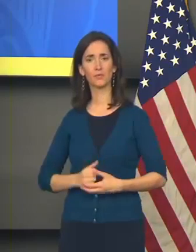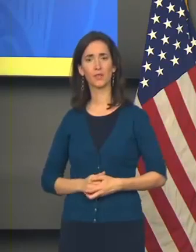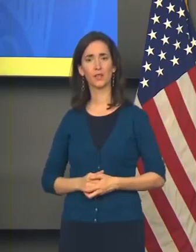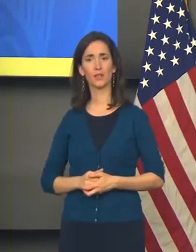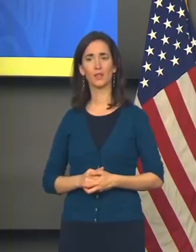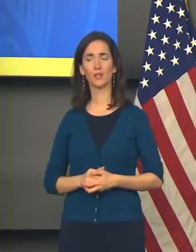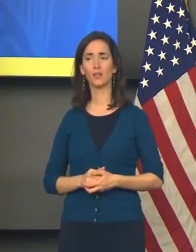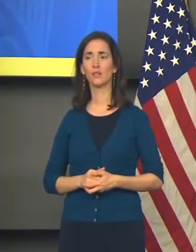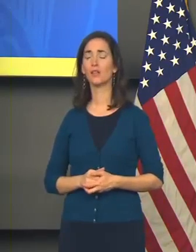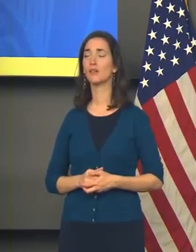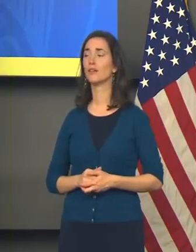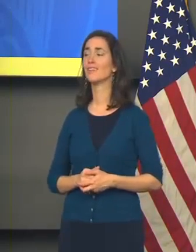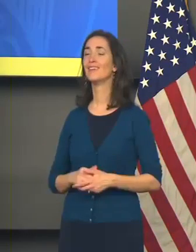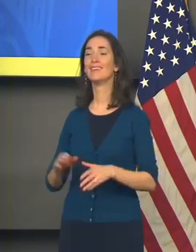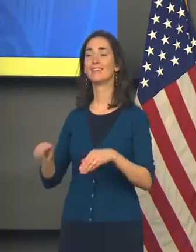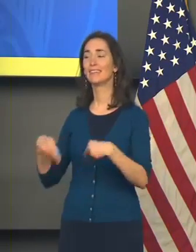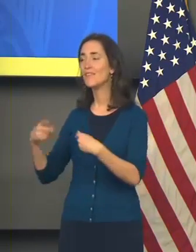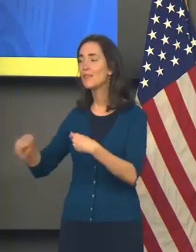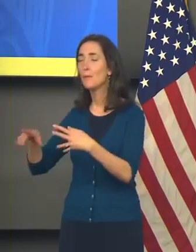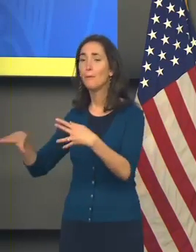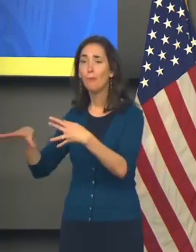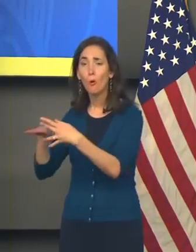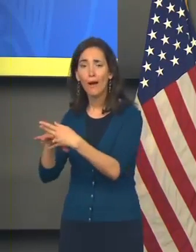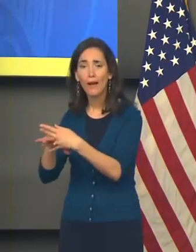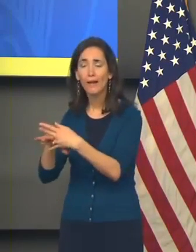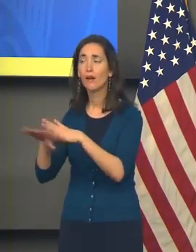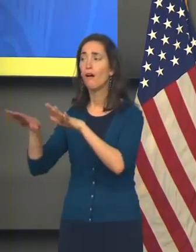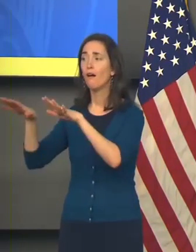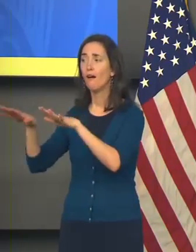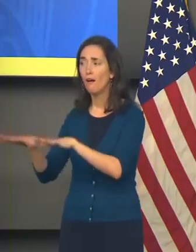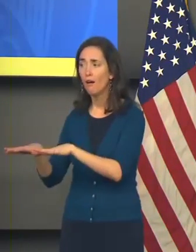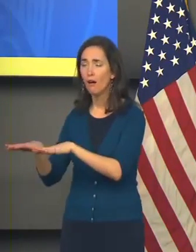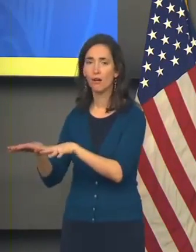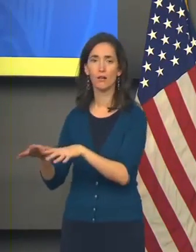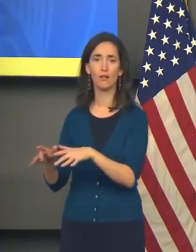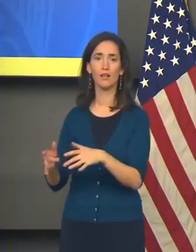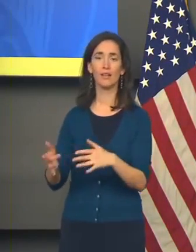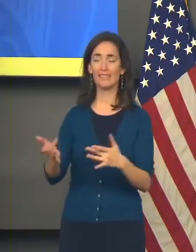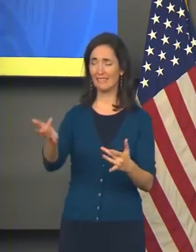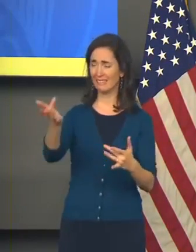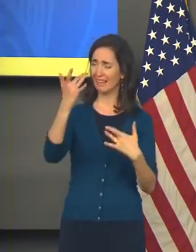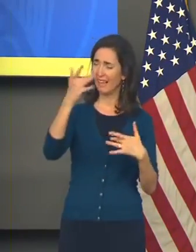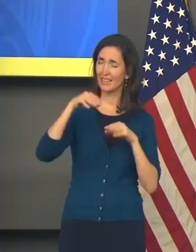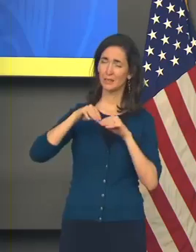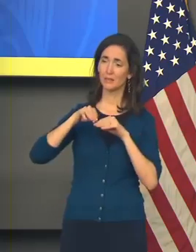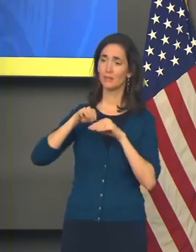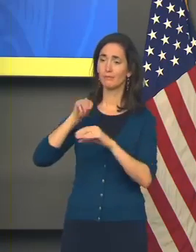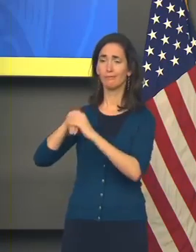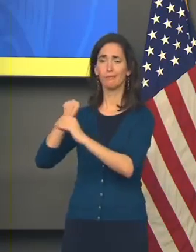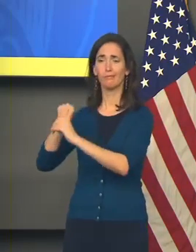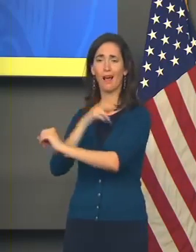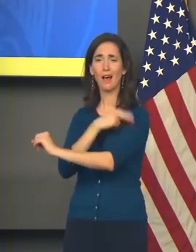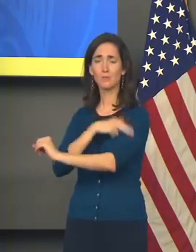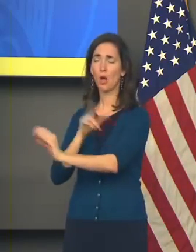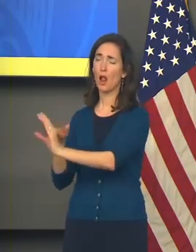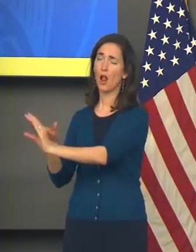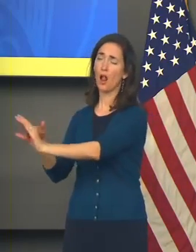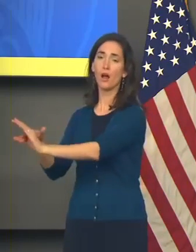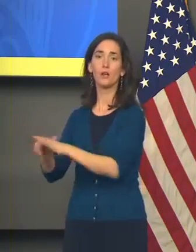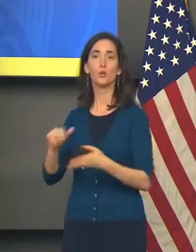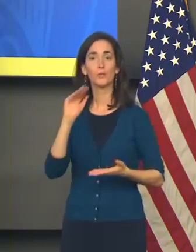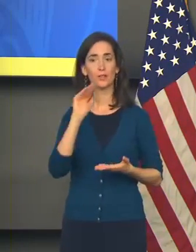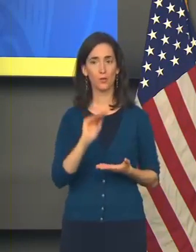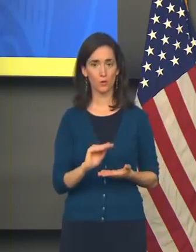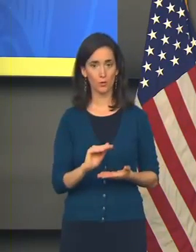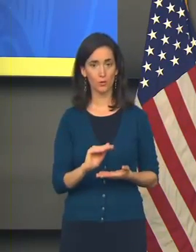Let's cut them some slack. Give them a break. Let's reduce that demand on them. And by the way,